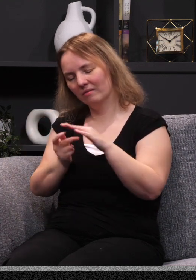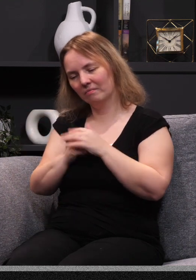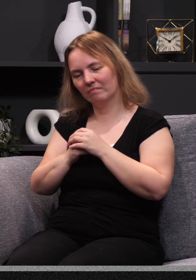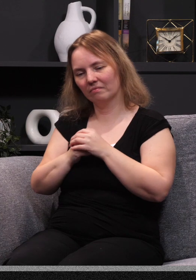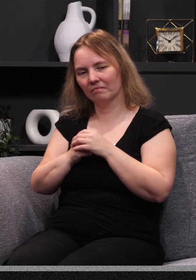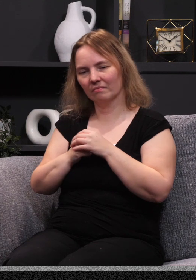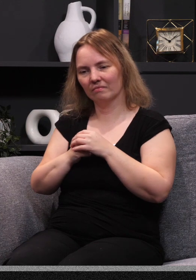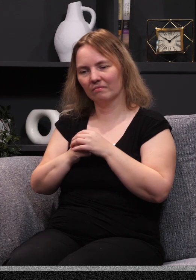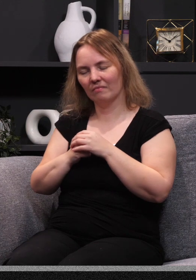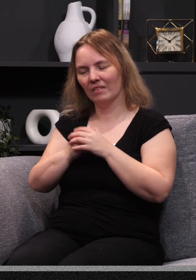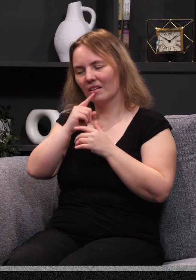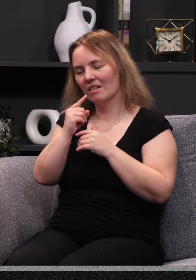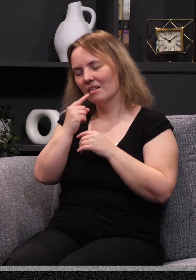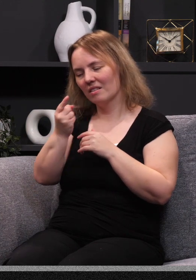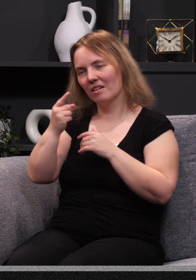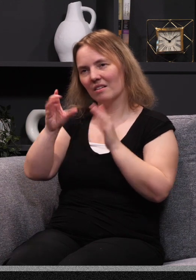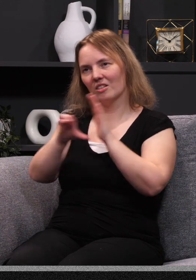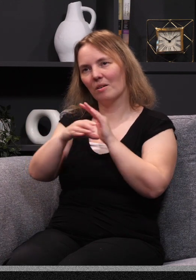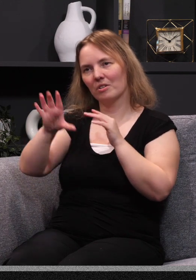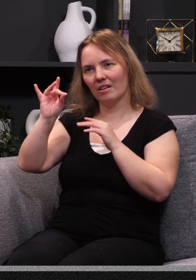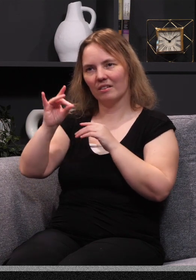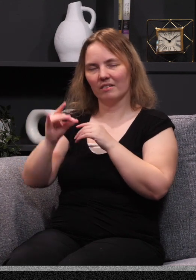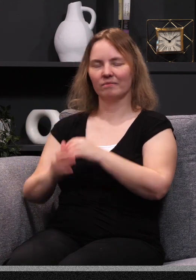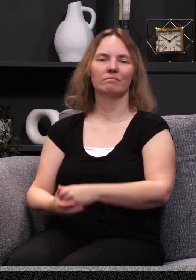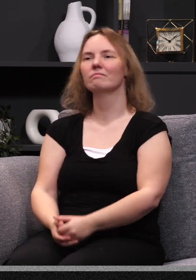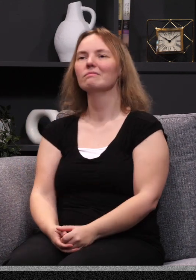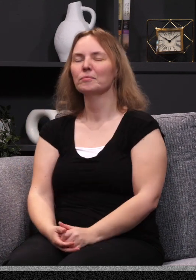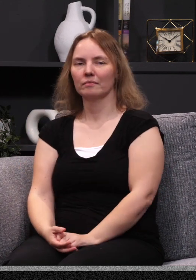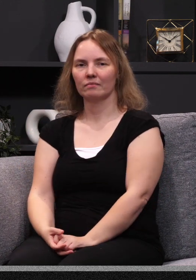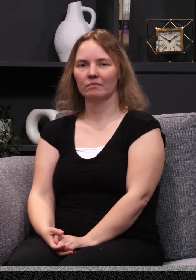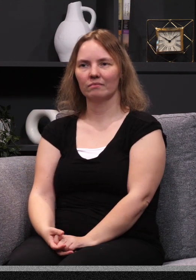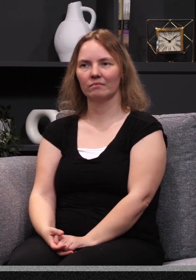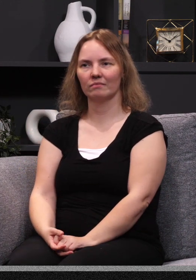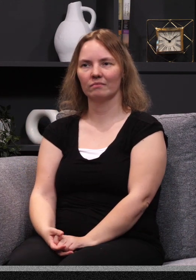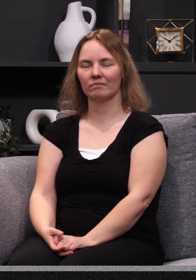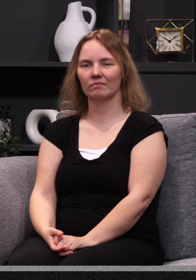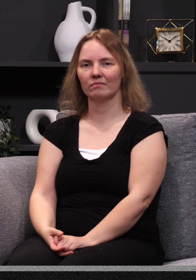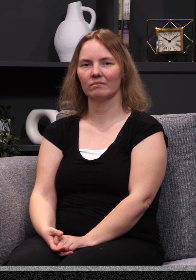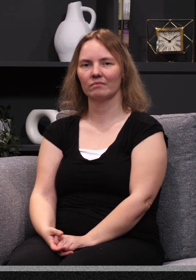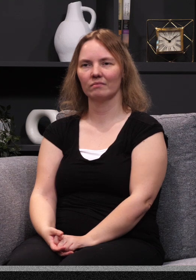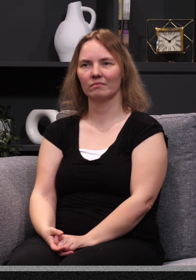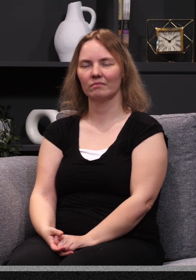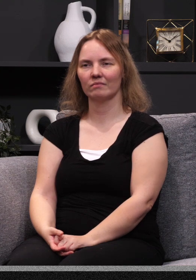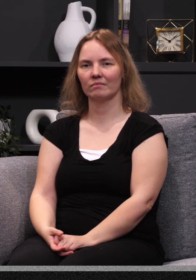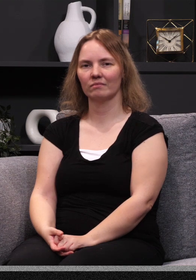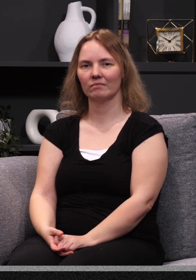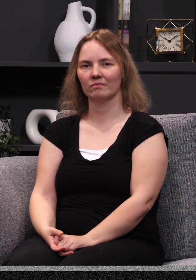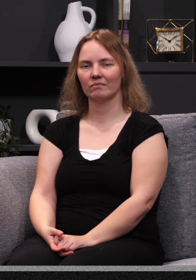want to close with this morning. He said in chapter 8, Can anything separate us from the love of Christ, the love Christ has